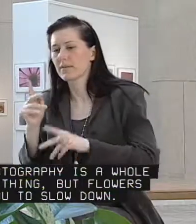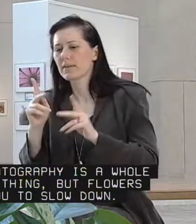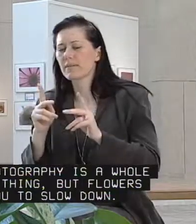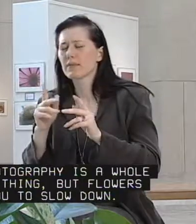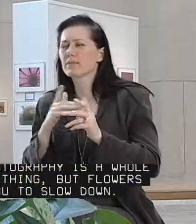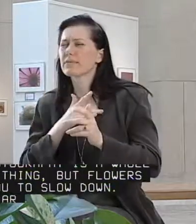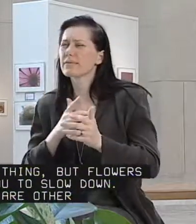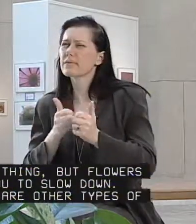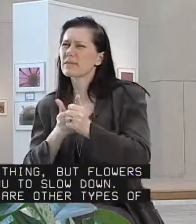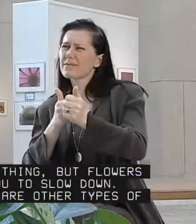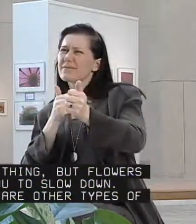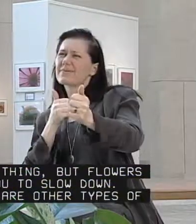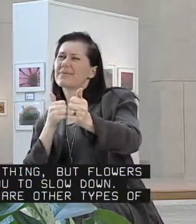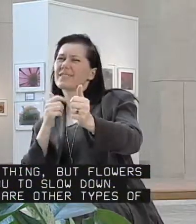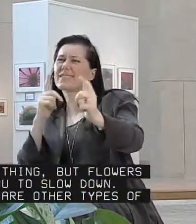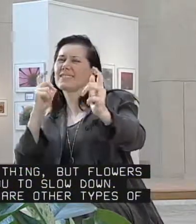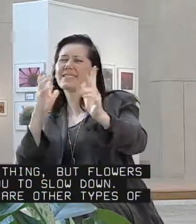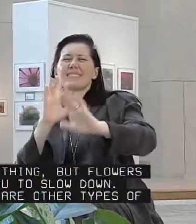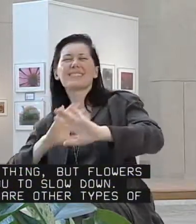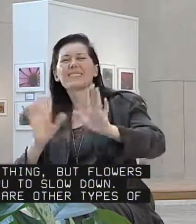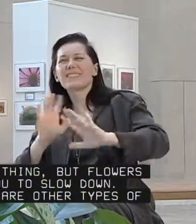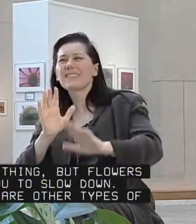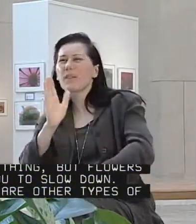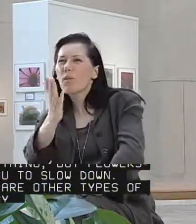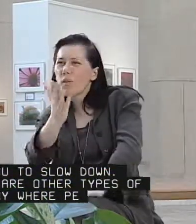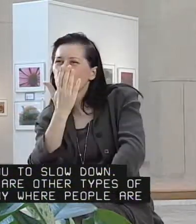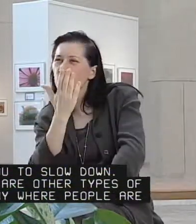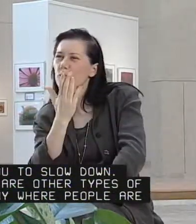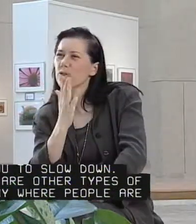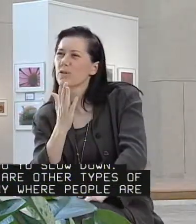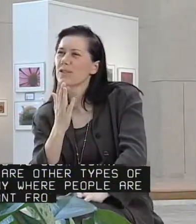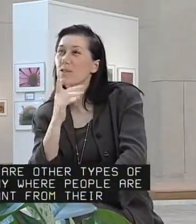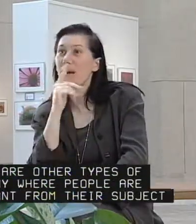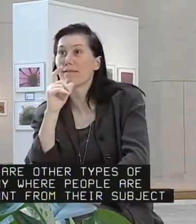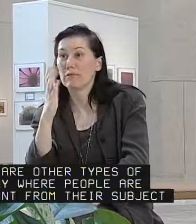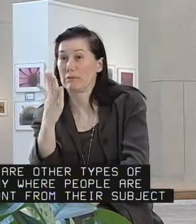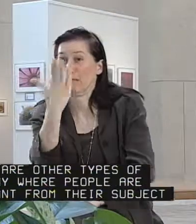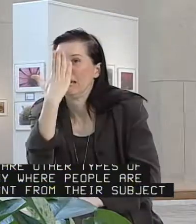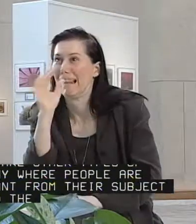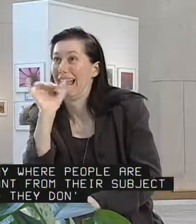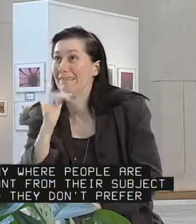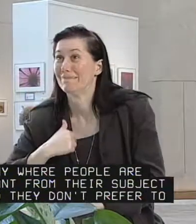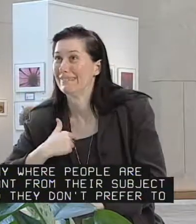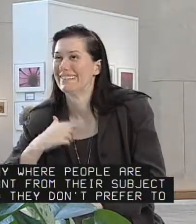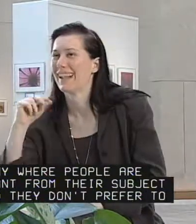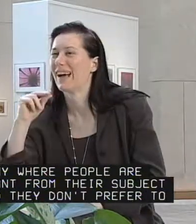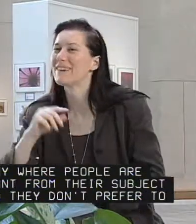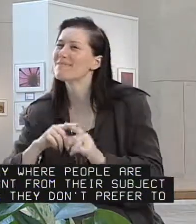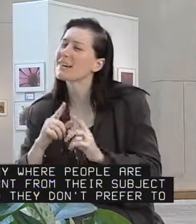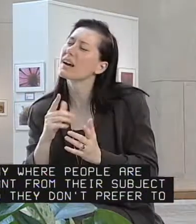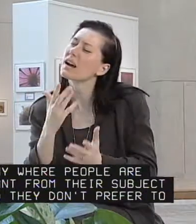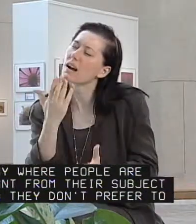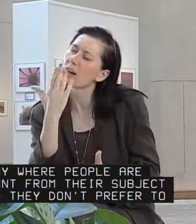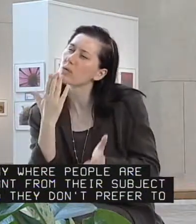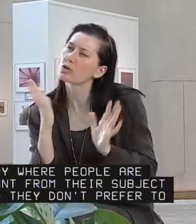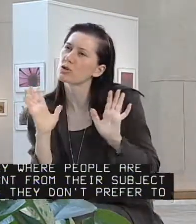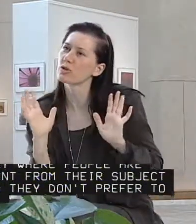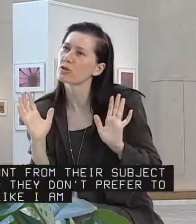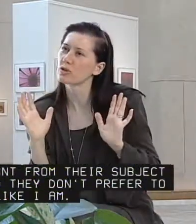And there are other types of photography where people are very distant from their subject matter. And they don't prefer to be close